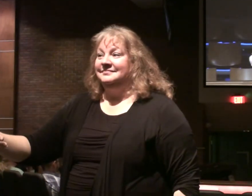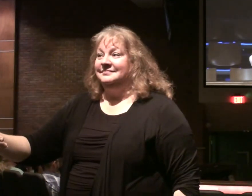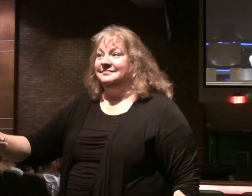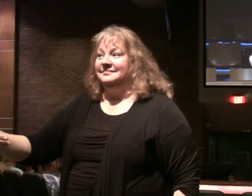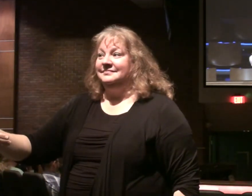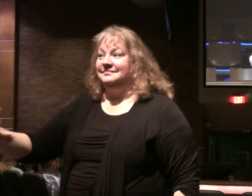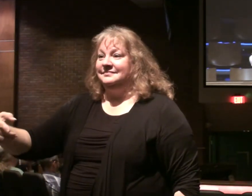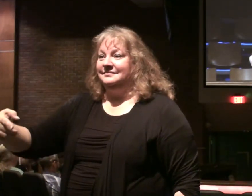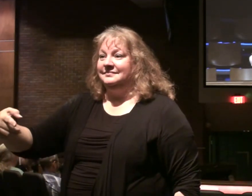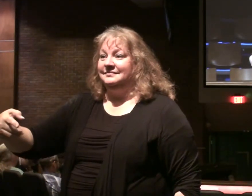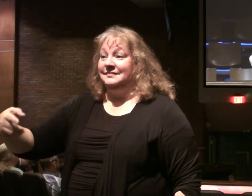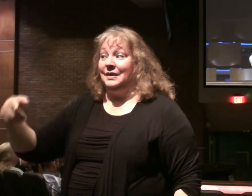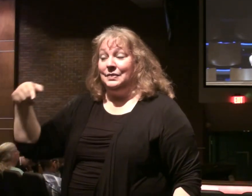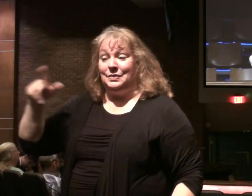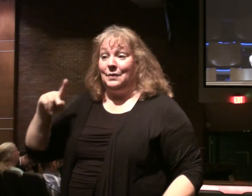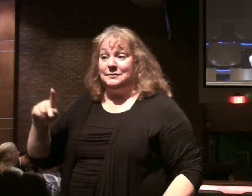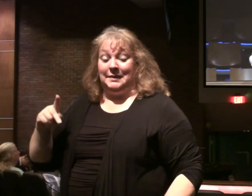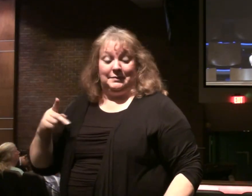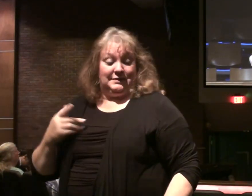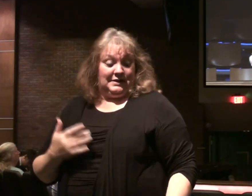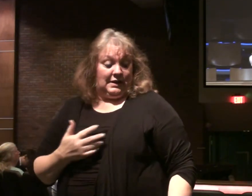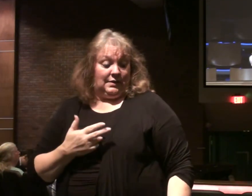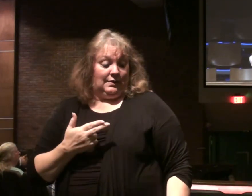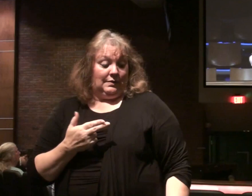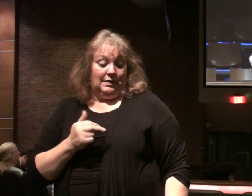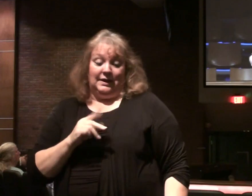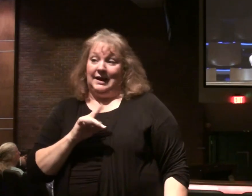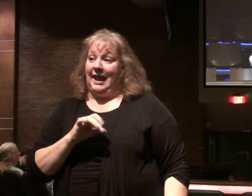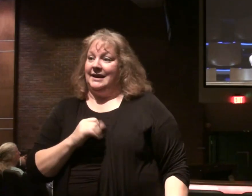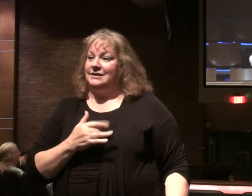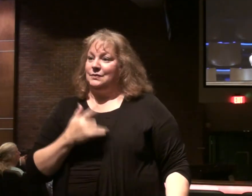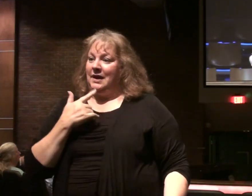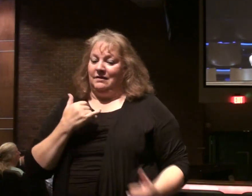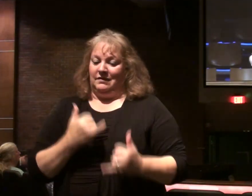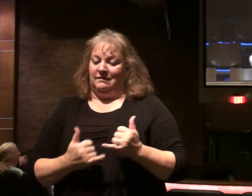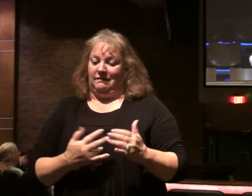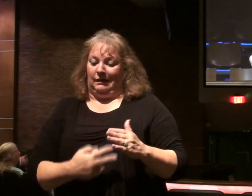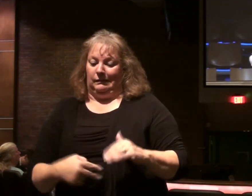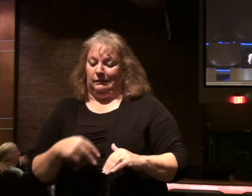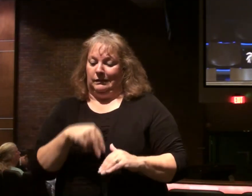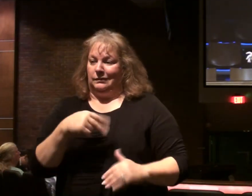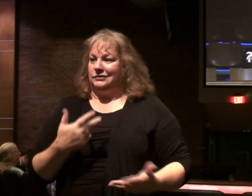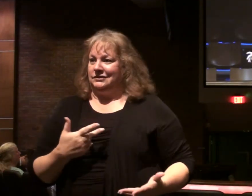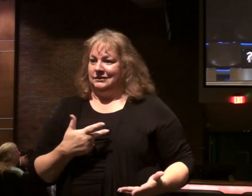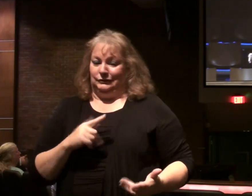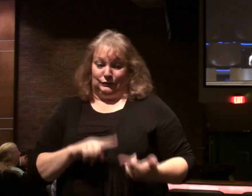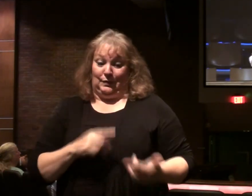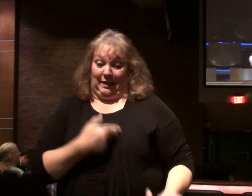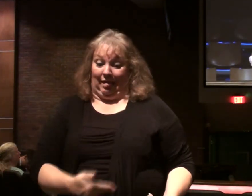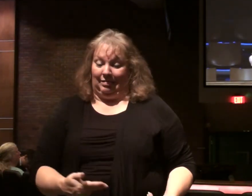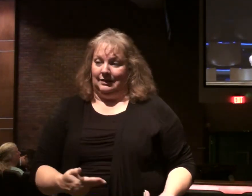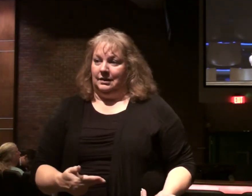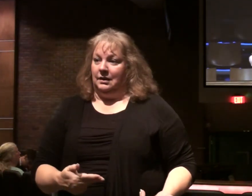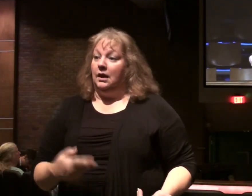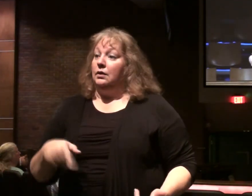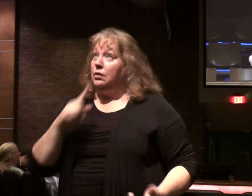are in Hades waiting for the resurrection of the wicked that didn't accept Jesus Christ. Those who did,